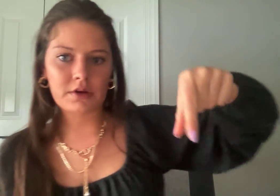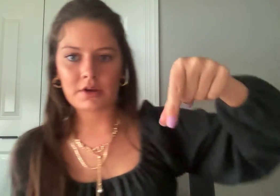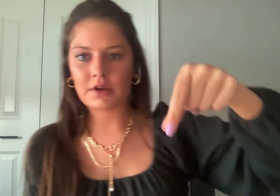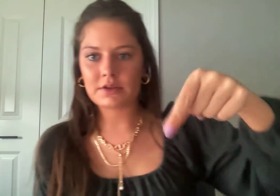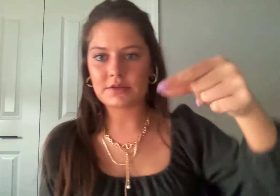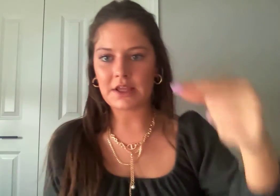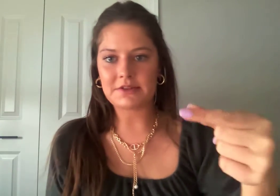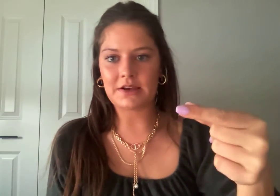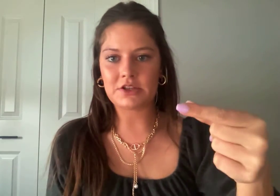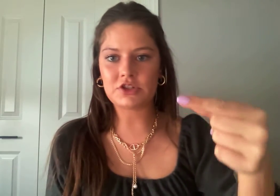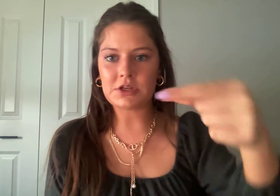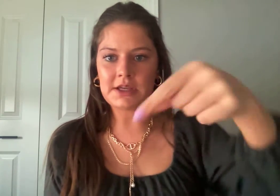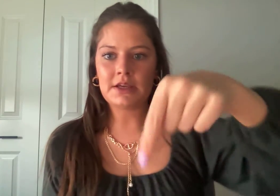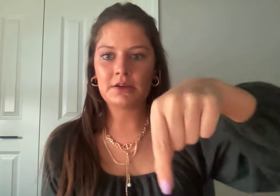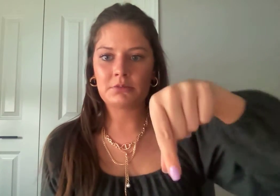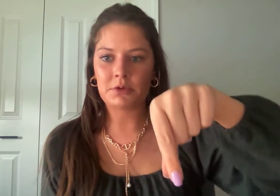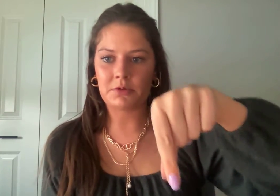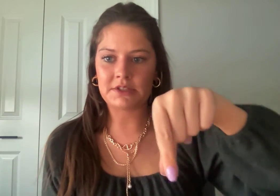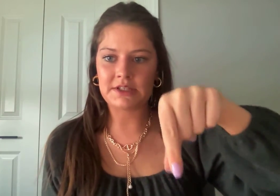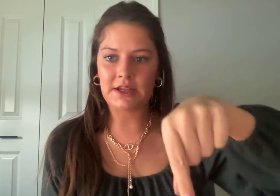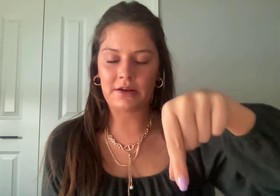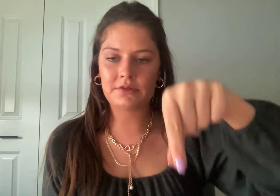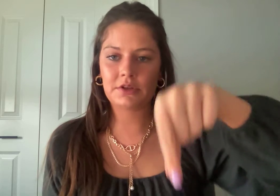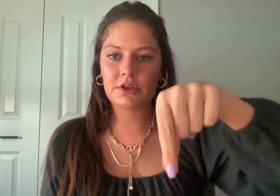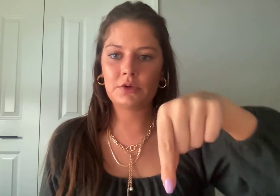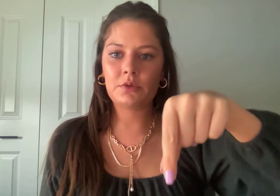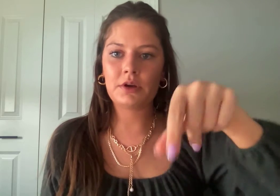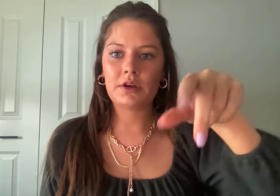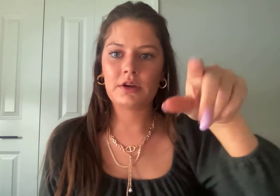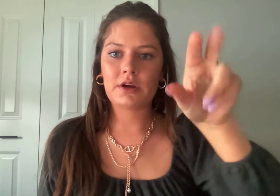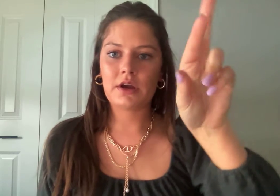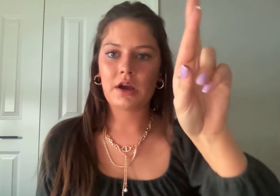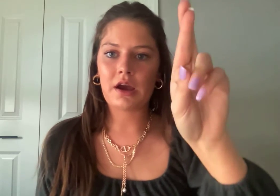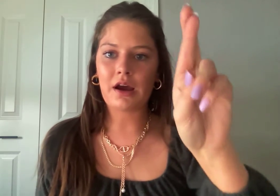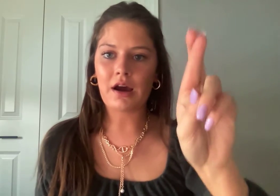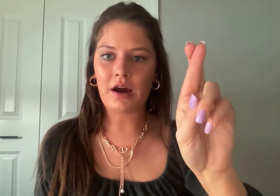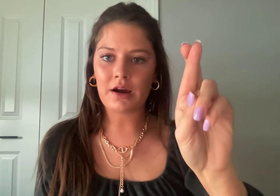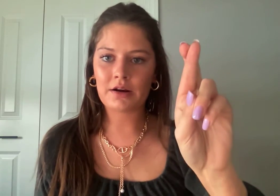So same sign as G, but your wrist is down. Q R